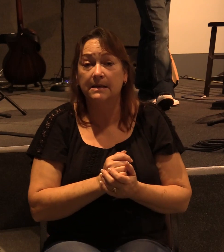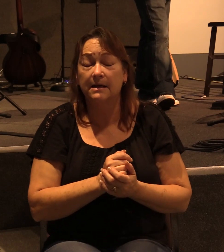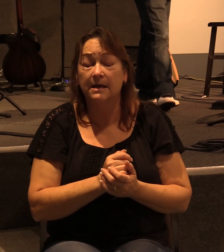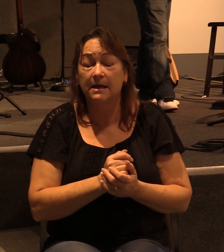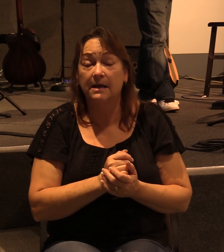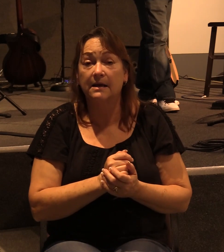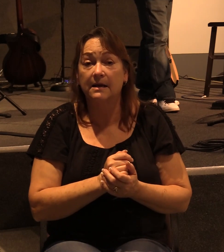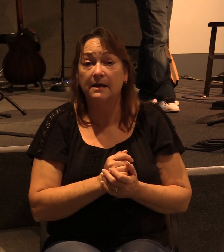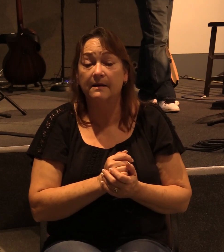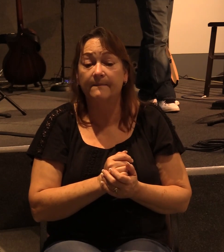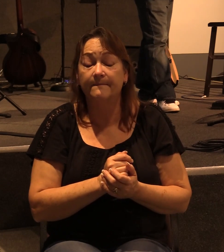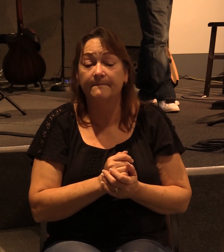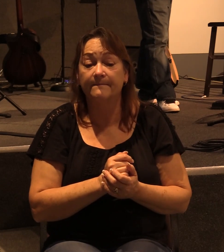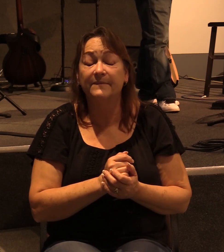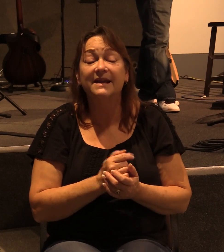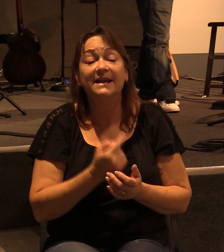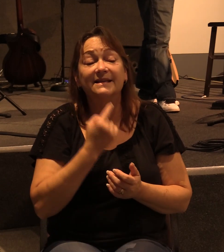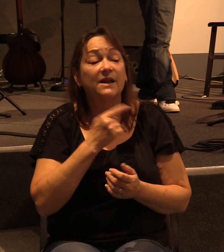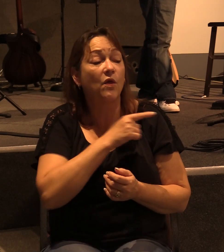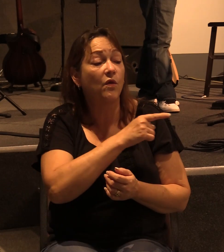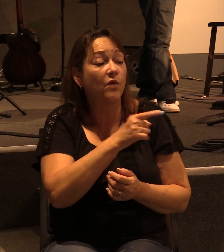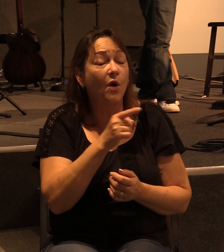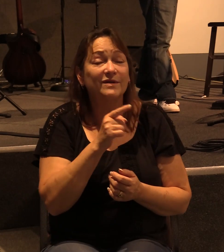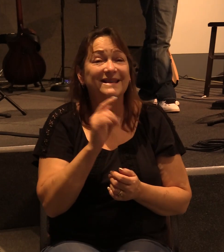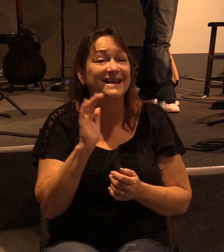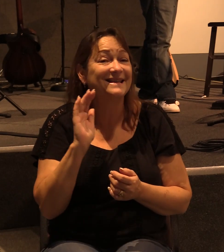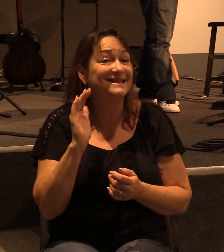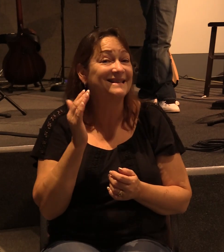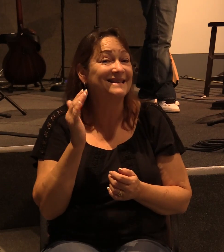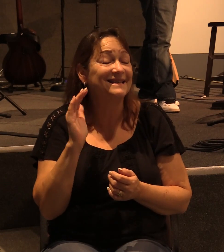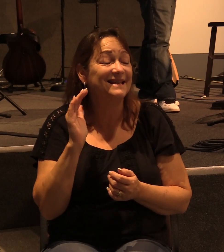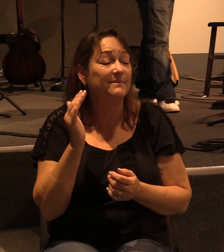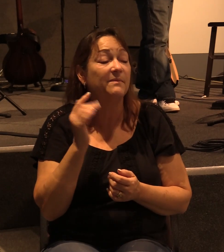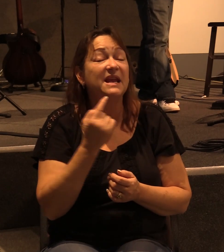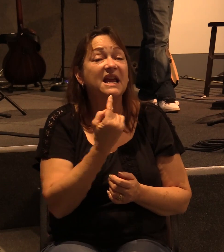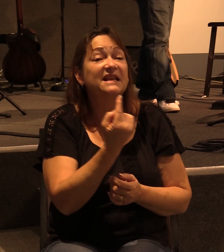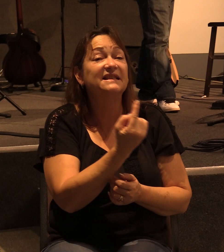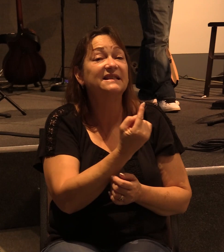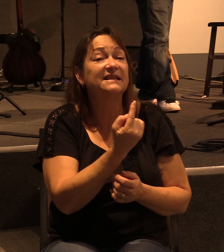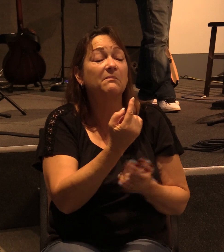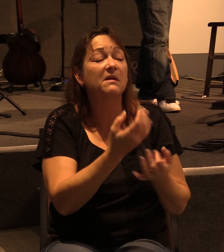believe it or not. He says those who seemed to be something.